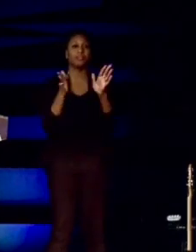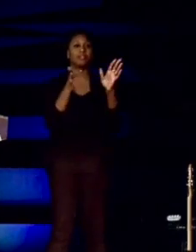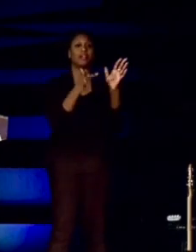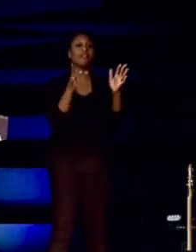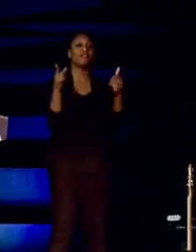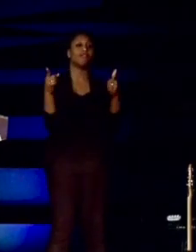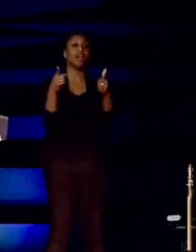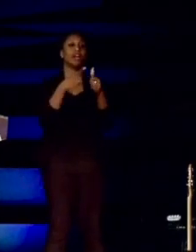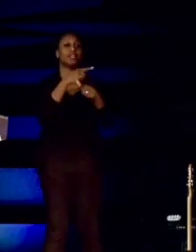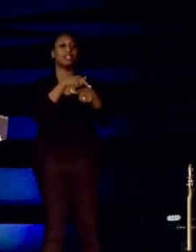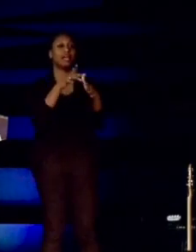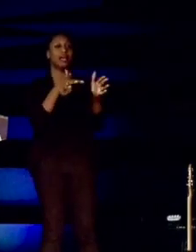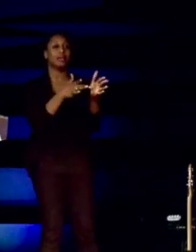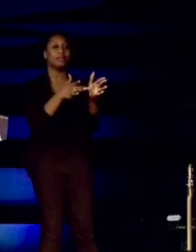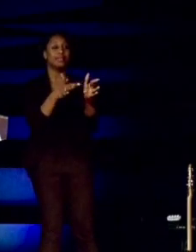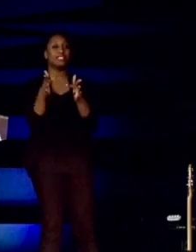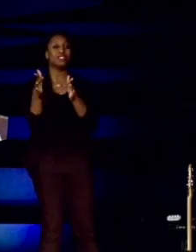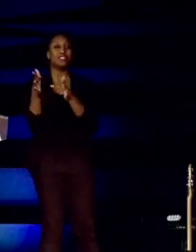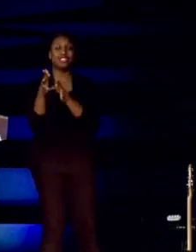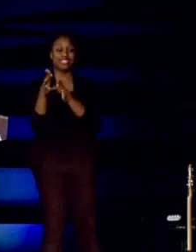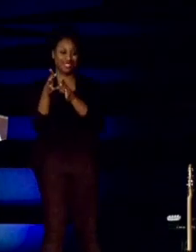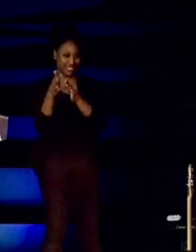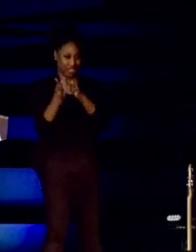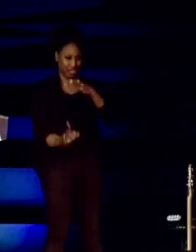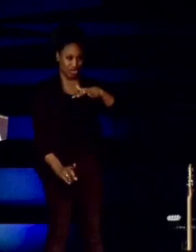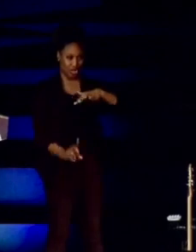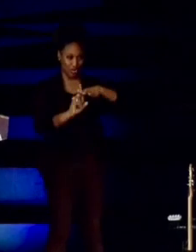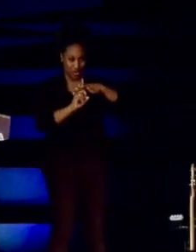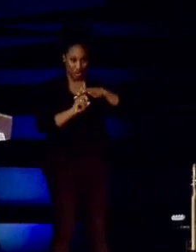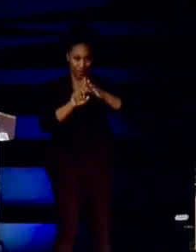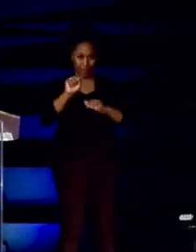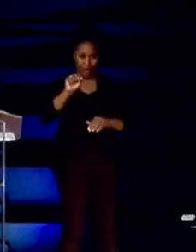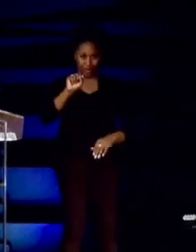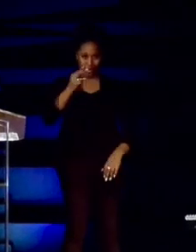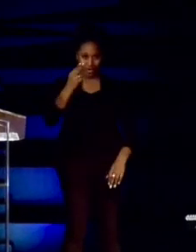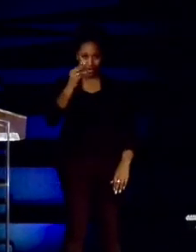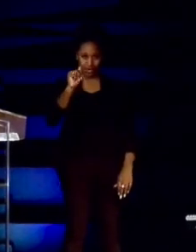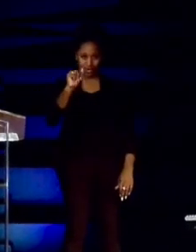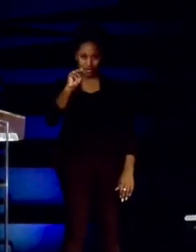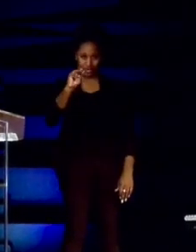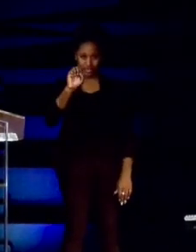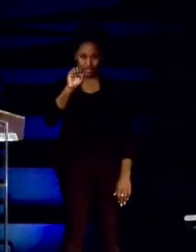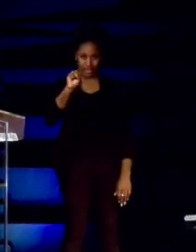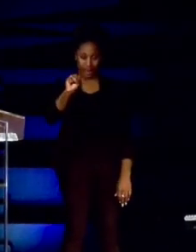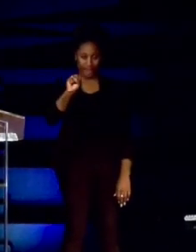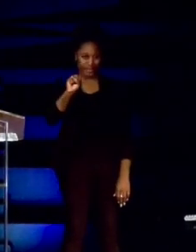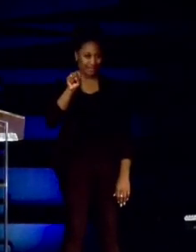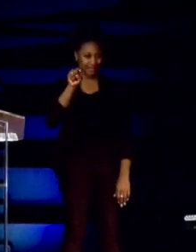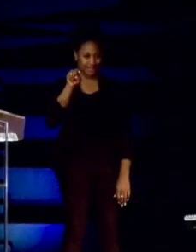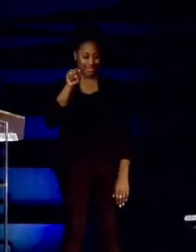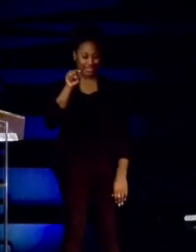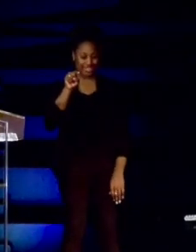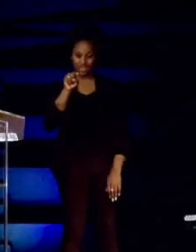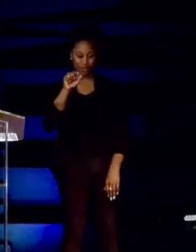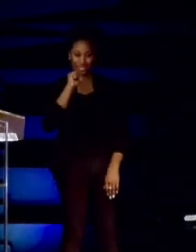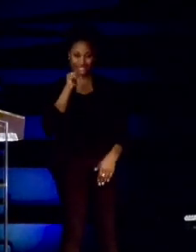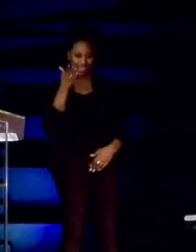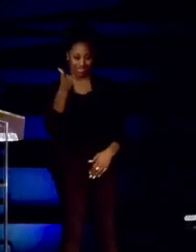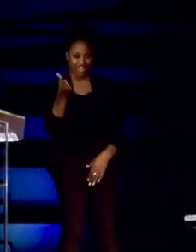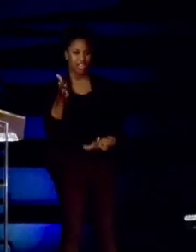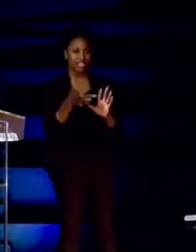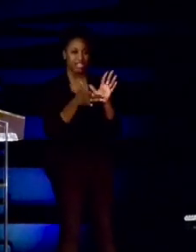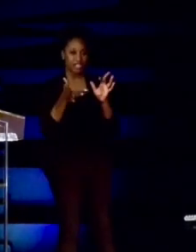Jesus showed up, Thomas was absent. What's the big deal with Thomas? Jesus needs everybody